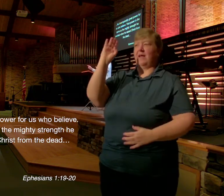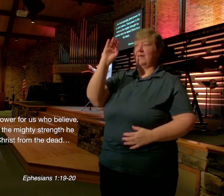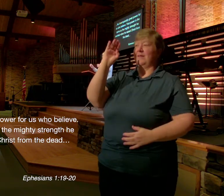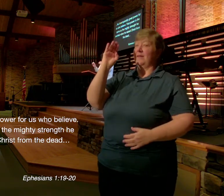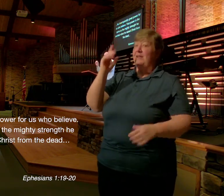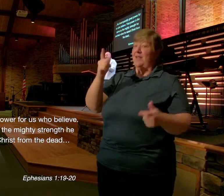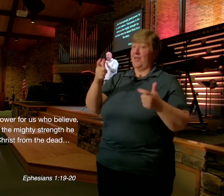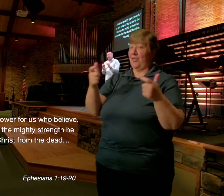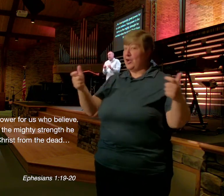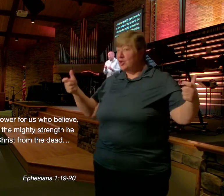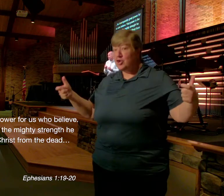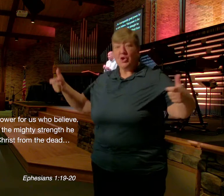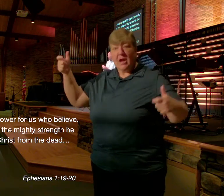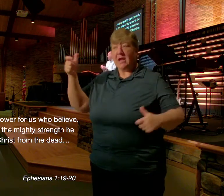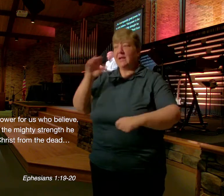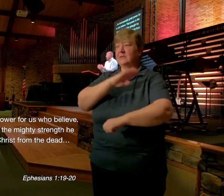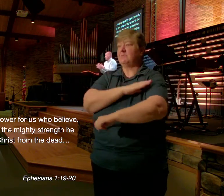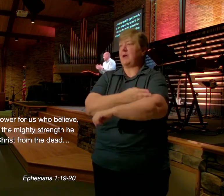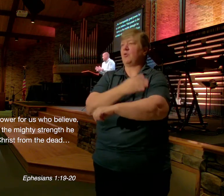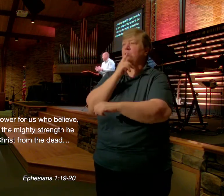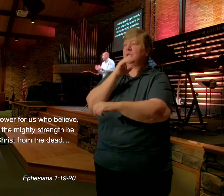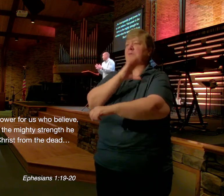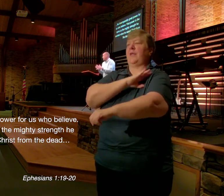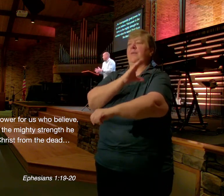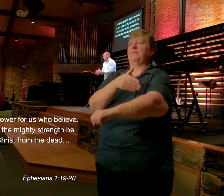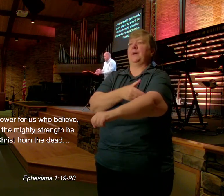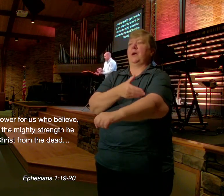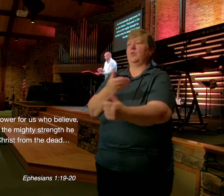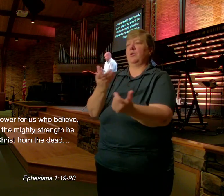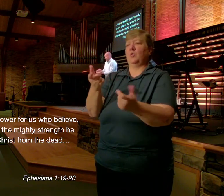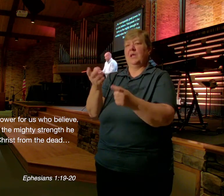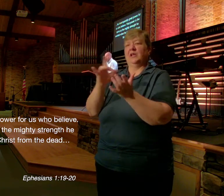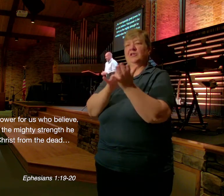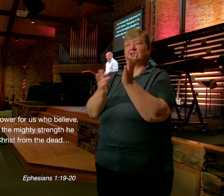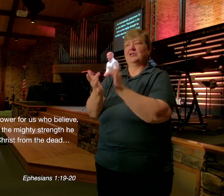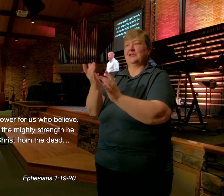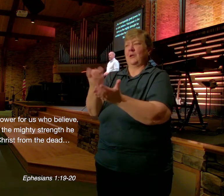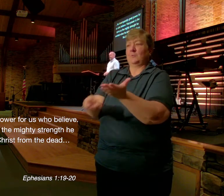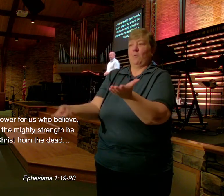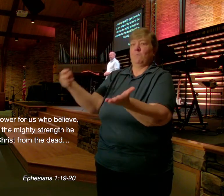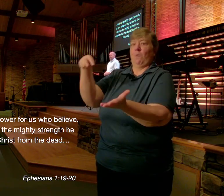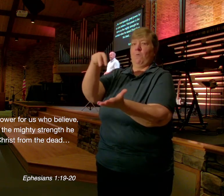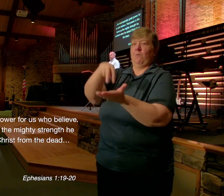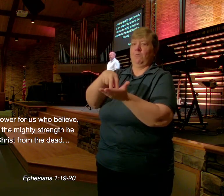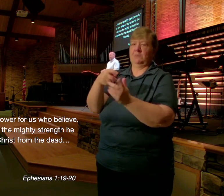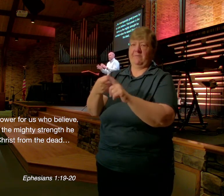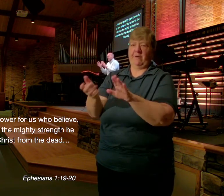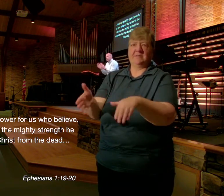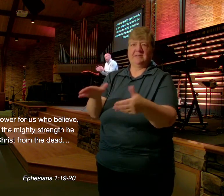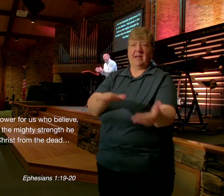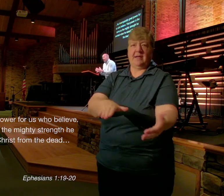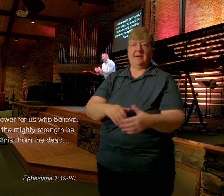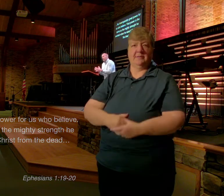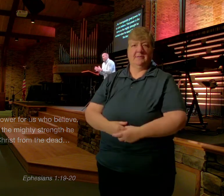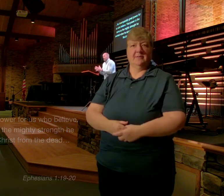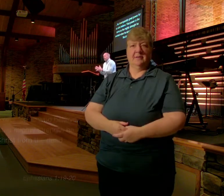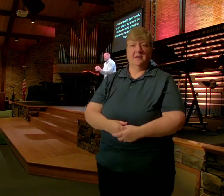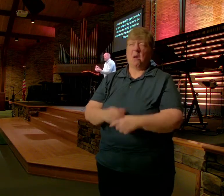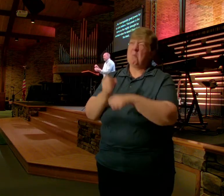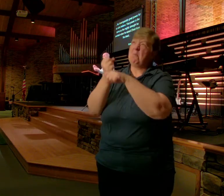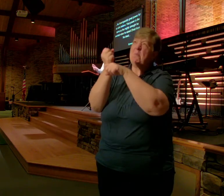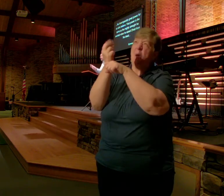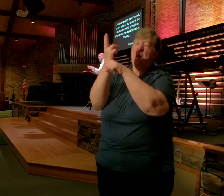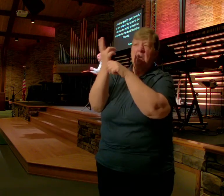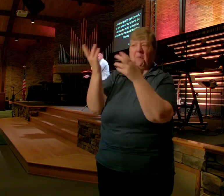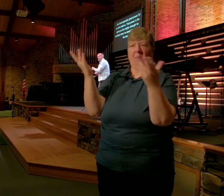Is the Power he Exerted When Jesus Rose From the Dead Friends This power You see